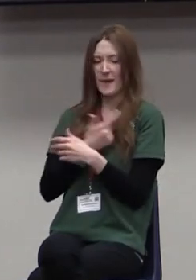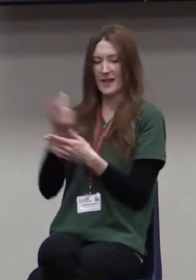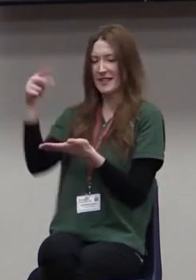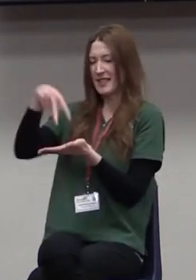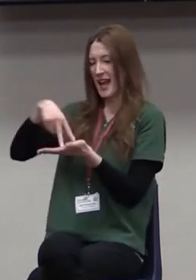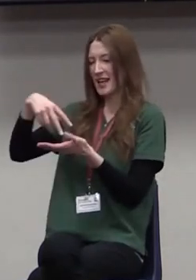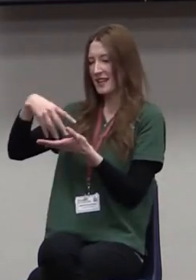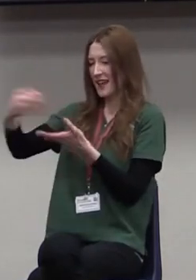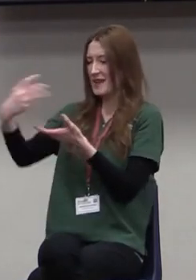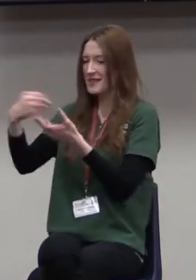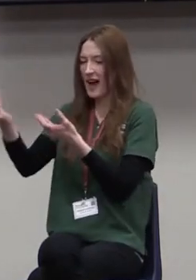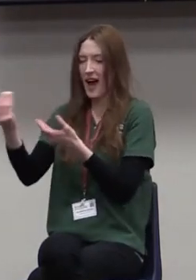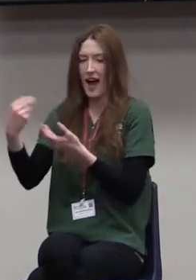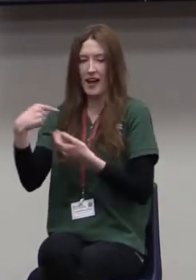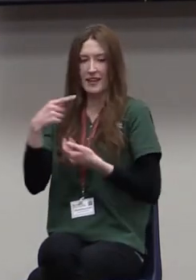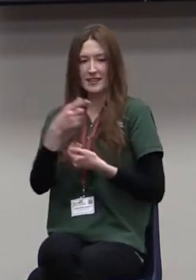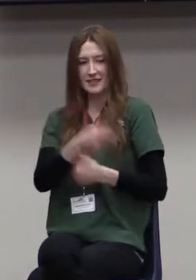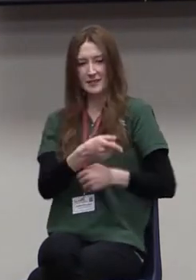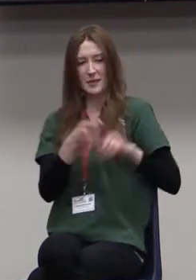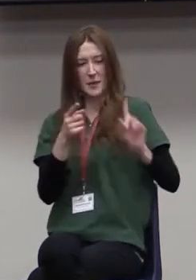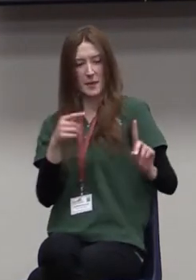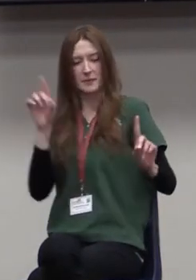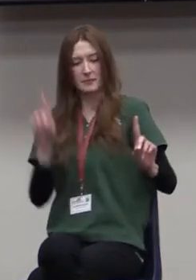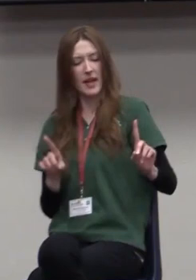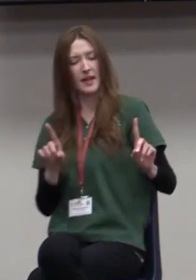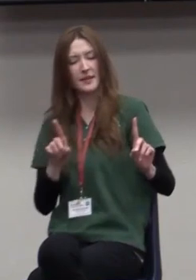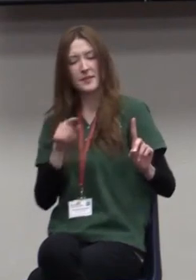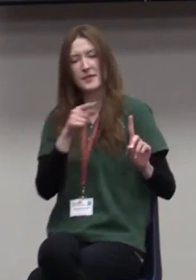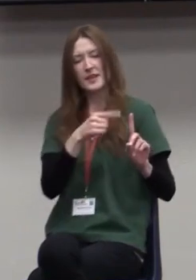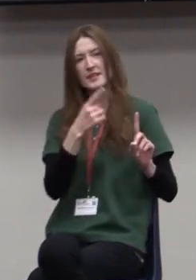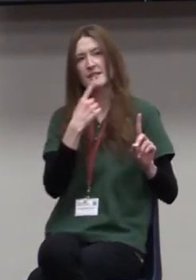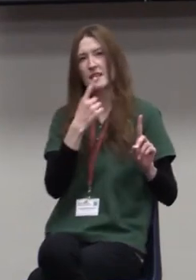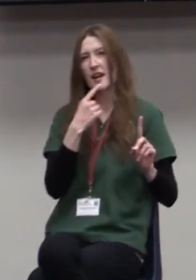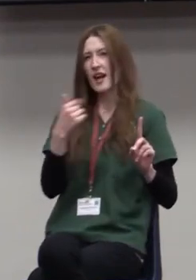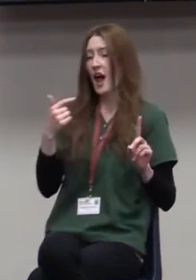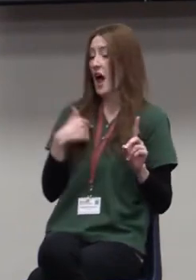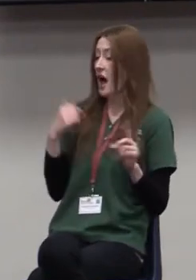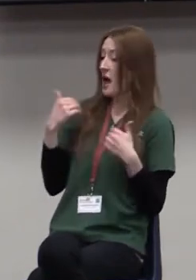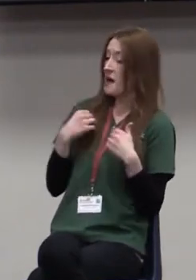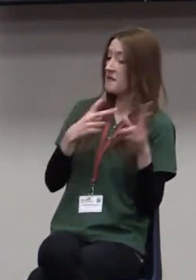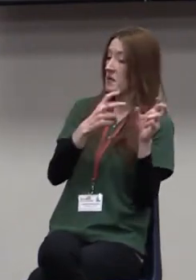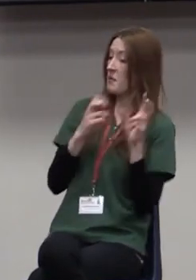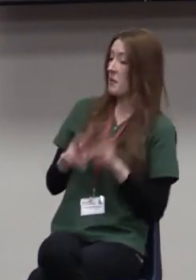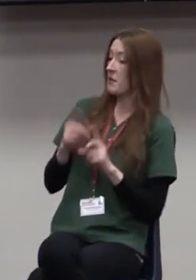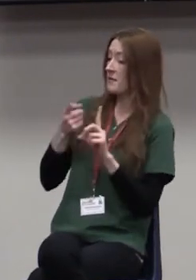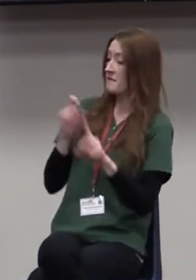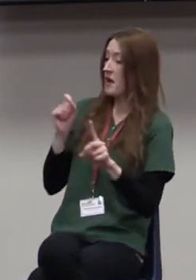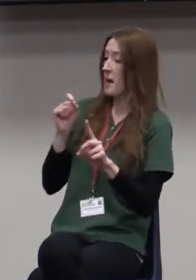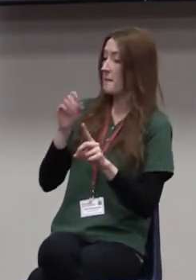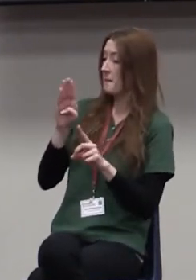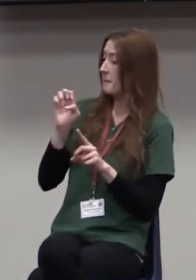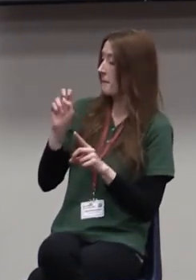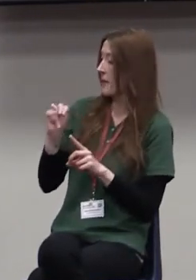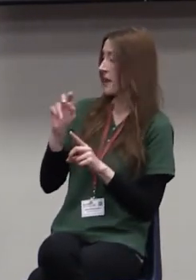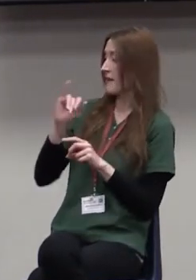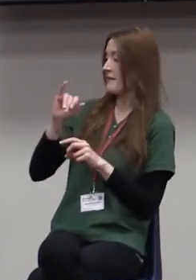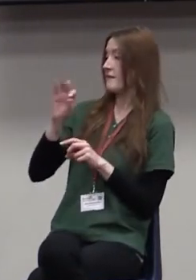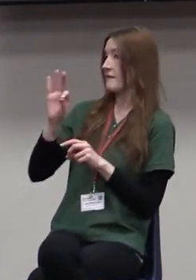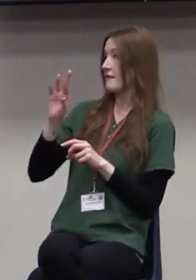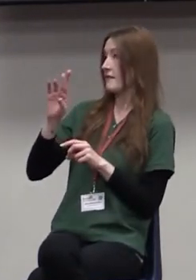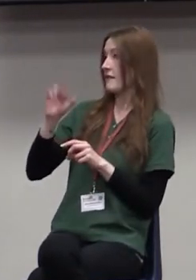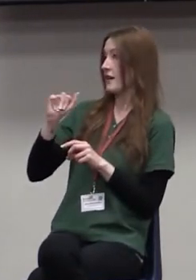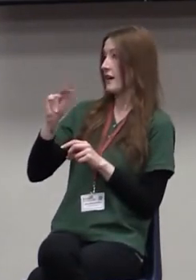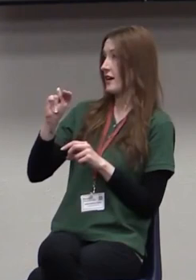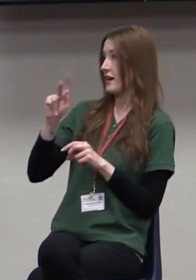us about a quote from Benjamin Franklin. said, I think it was Benjamin Franklin. said, well, I can tell you. Typed it in. Seconds later, I said, your memory serves you